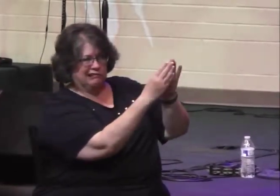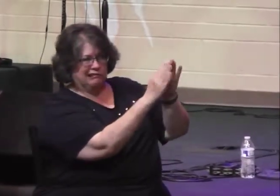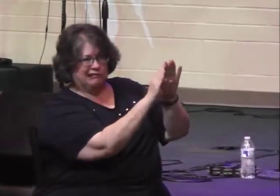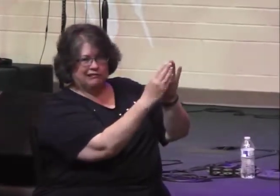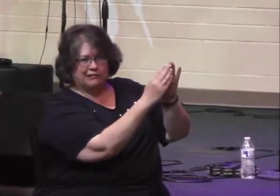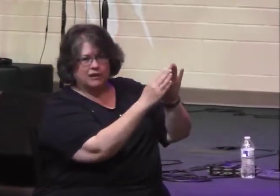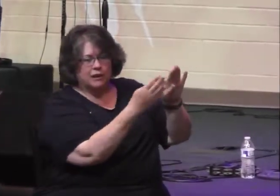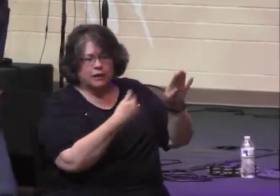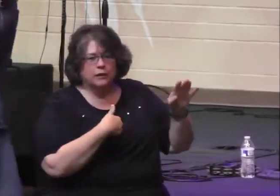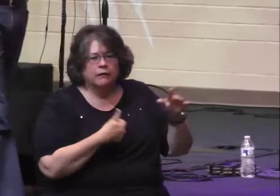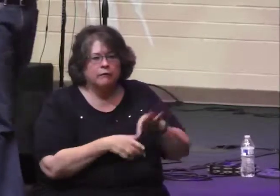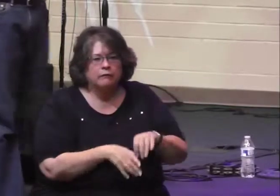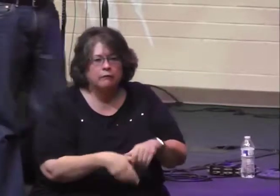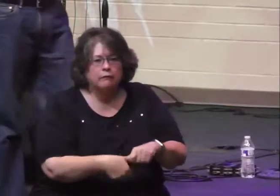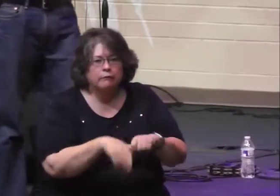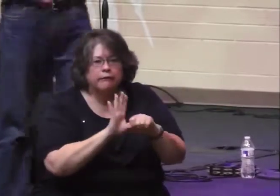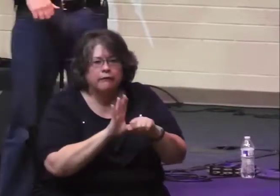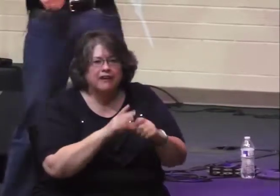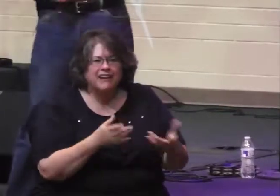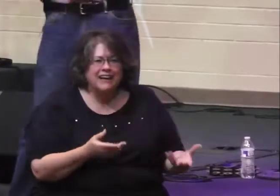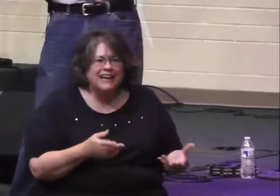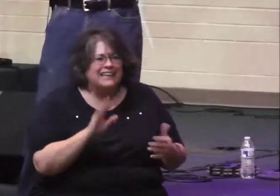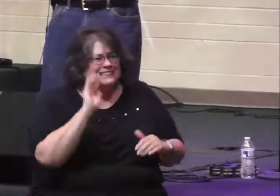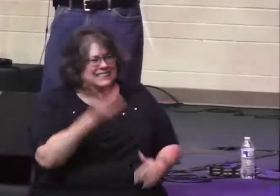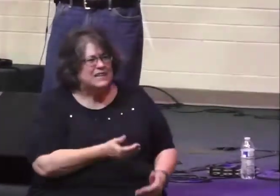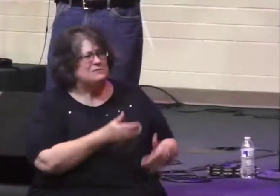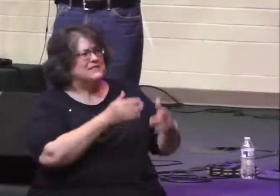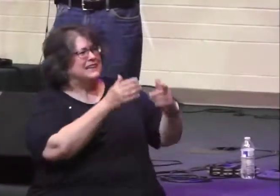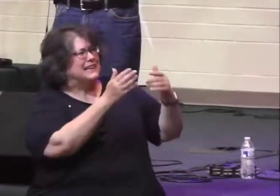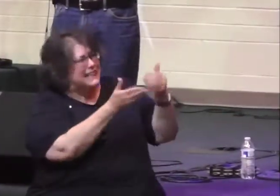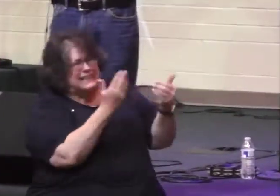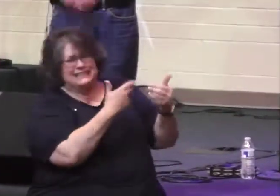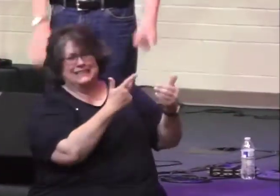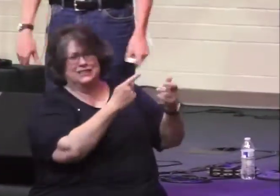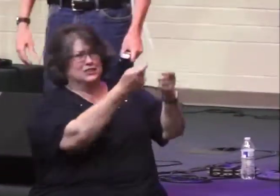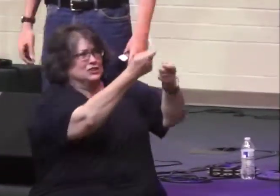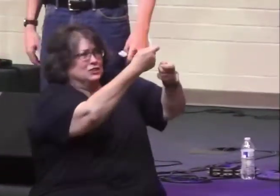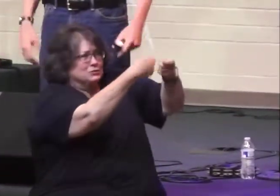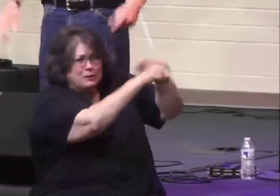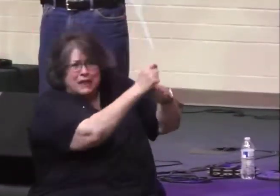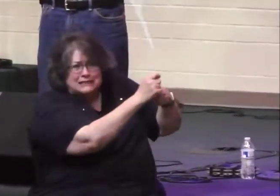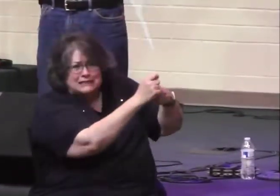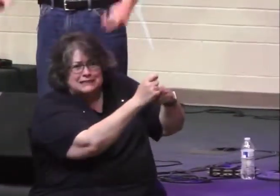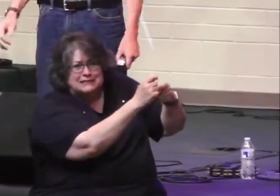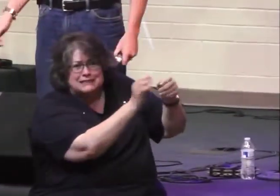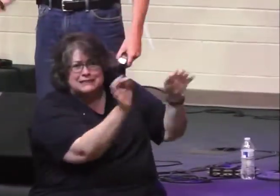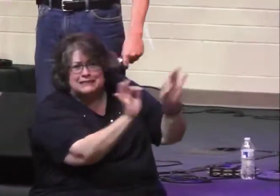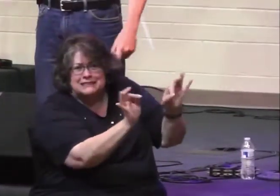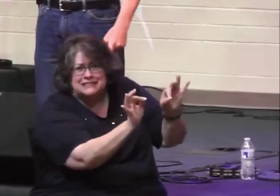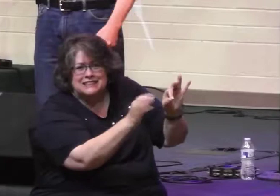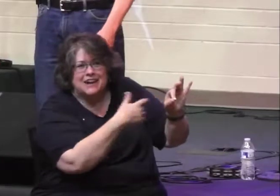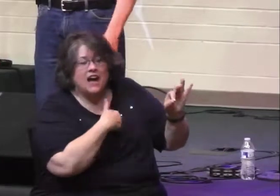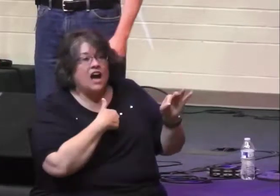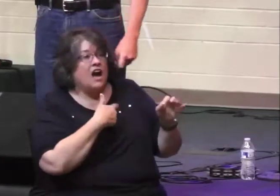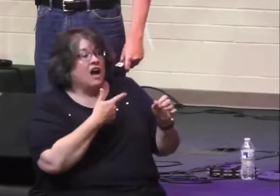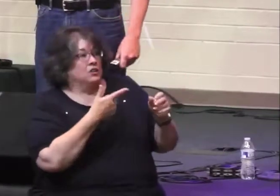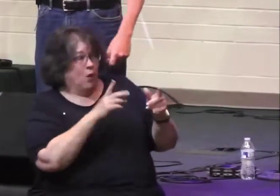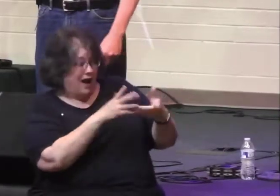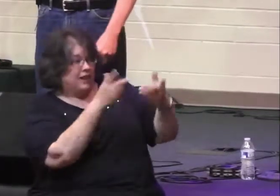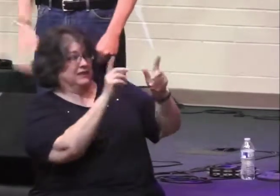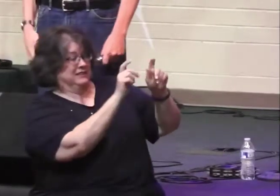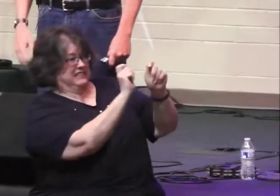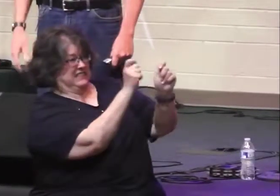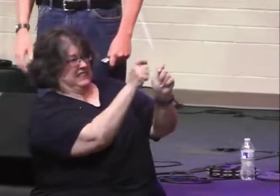evidently I can't even do that. You know, all I'm doing is swapping out hinges. There were already hinges there. I just